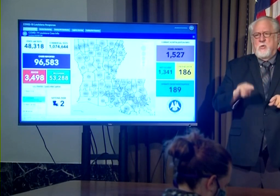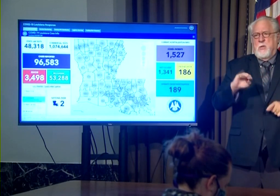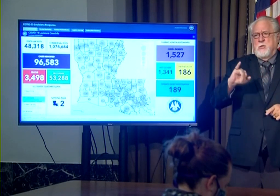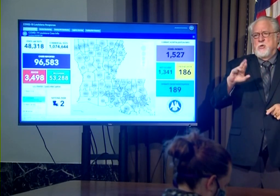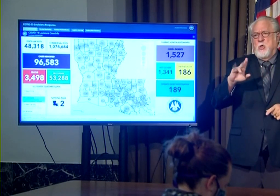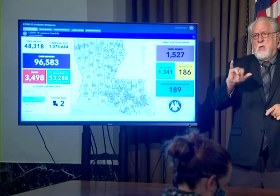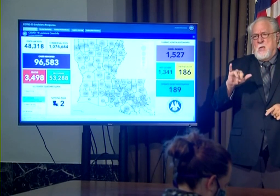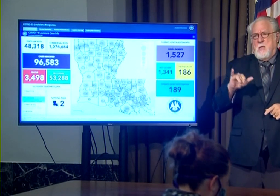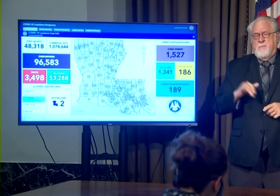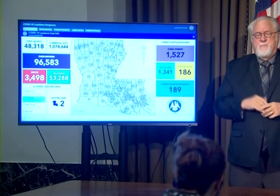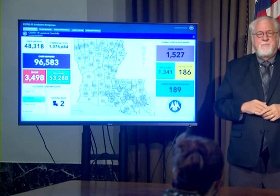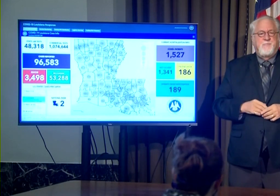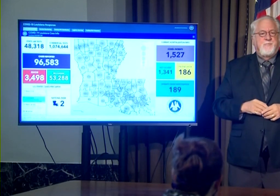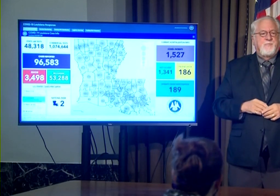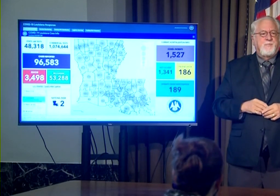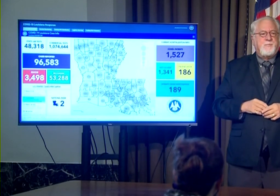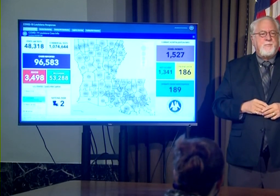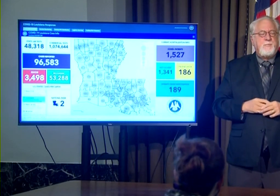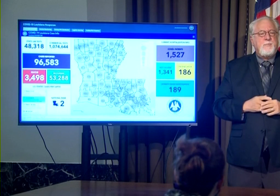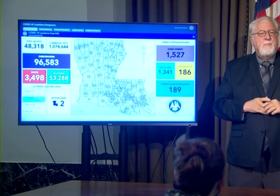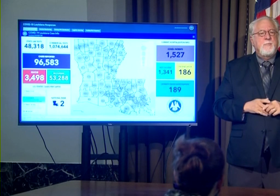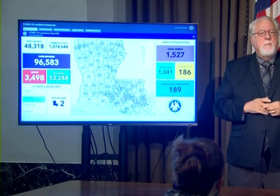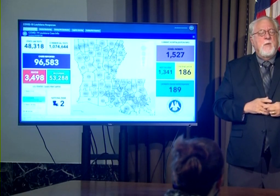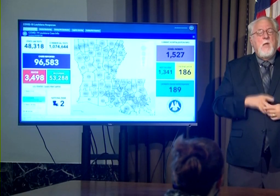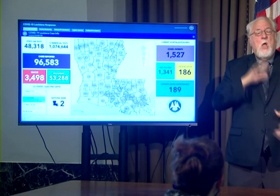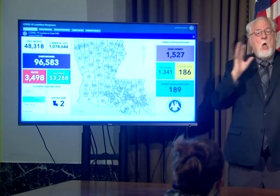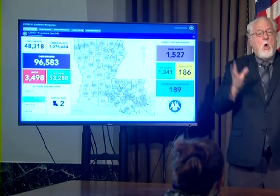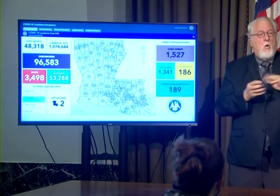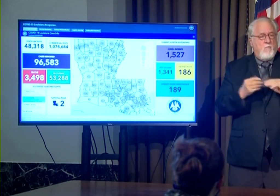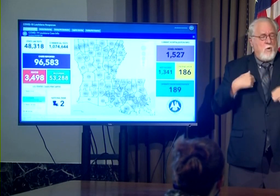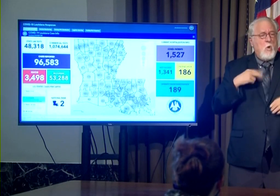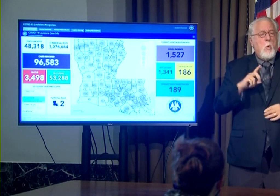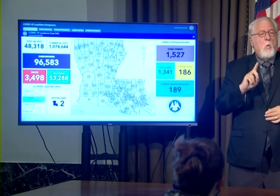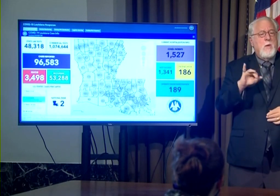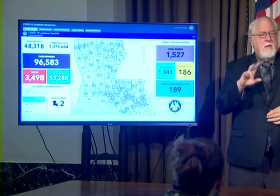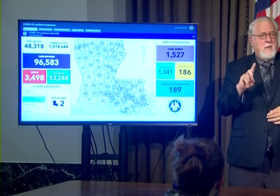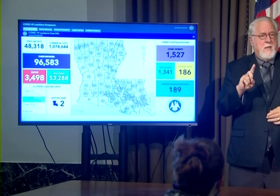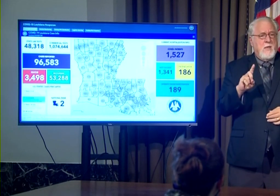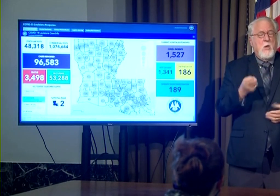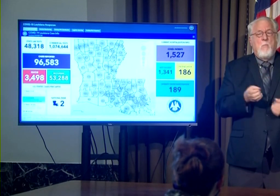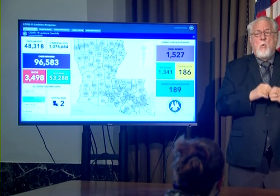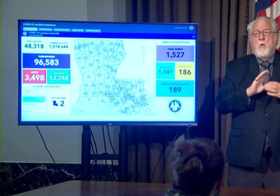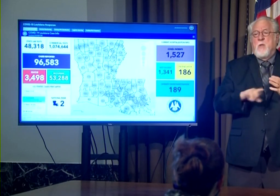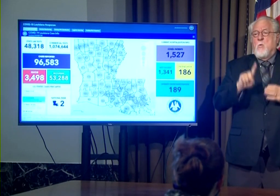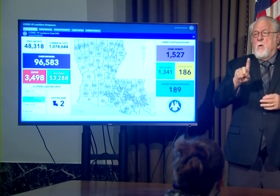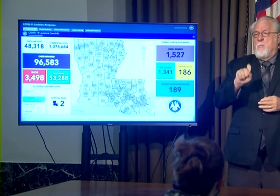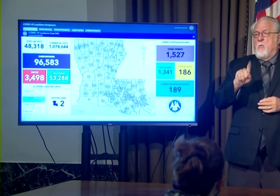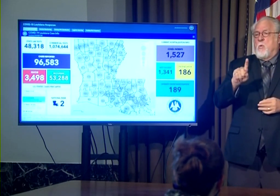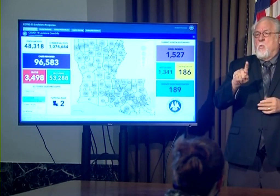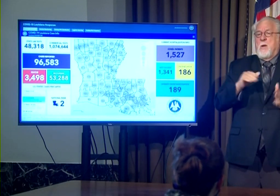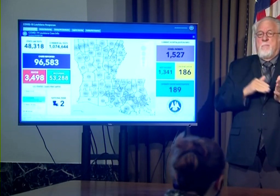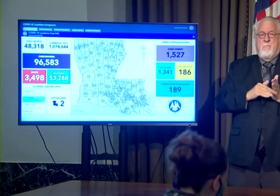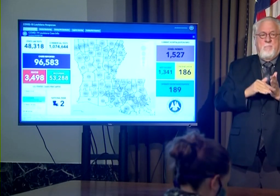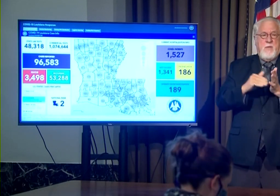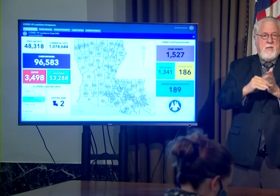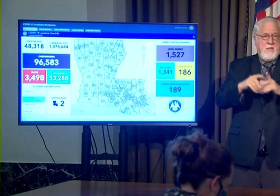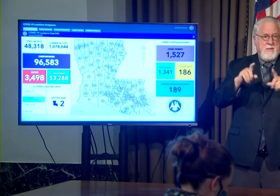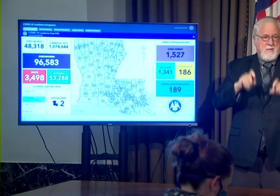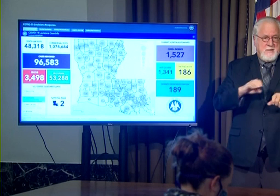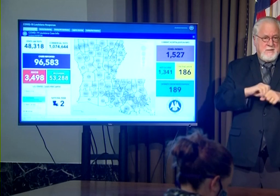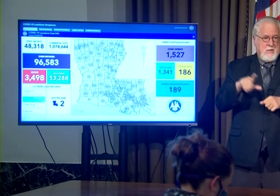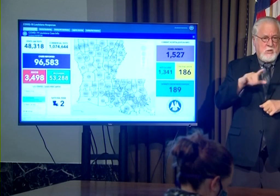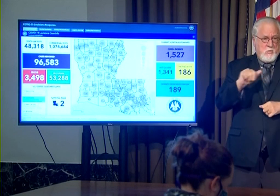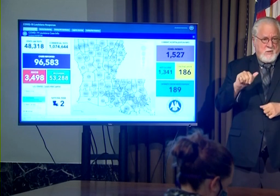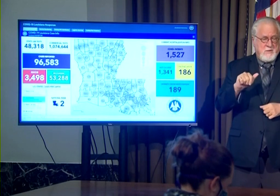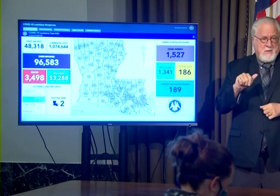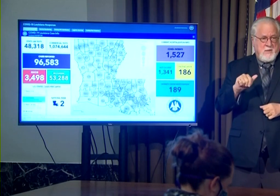overall we've done more than 1.1 million tests in the state of Louisiana